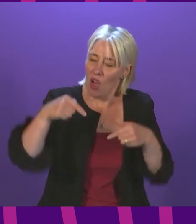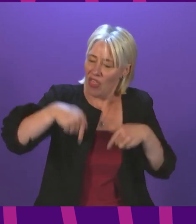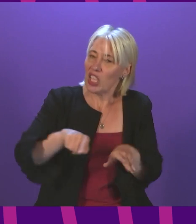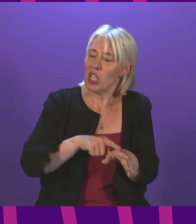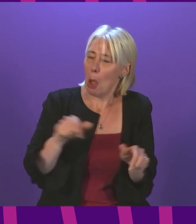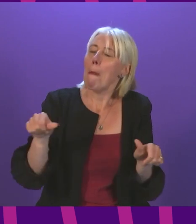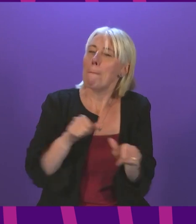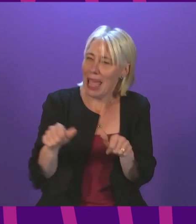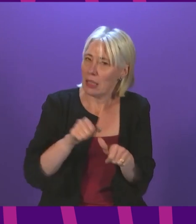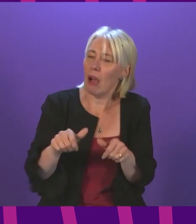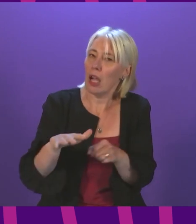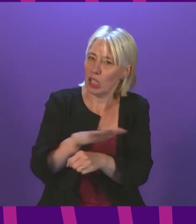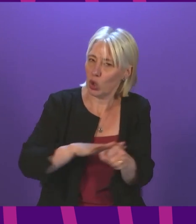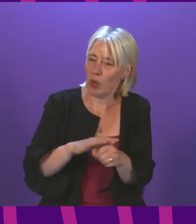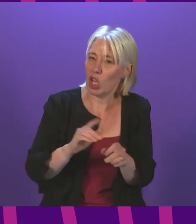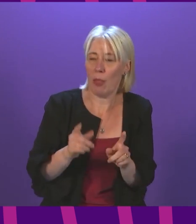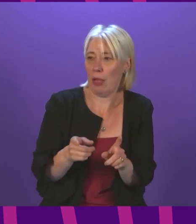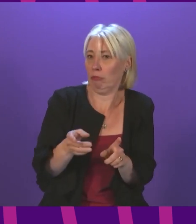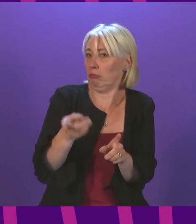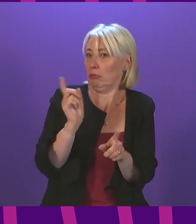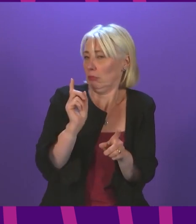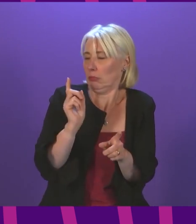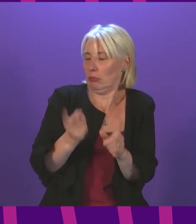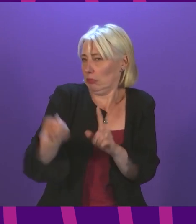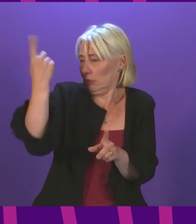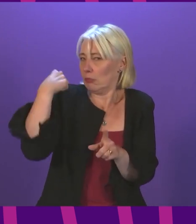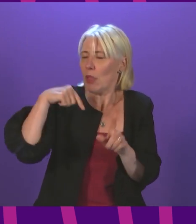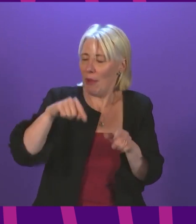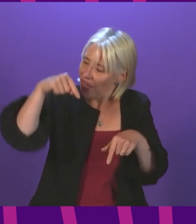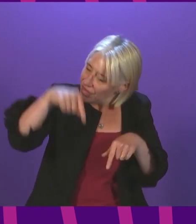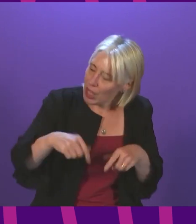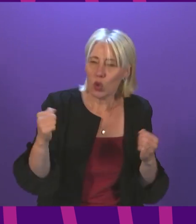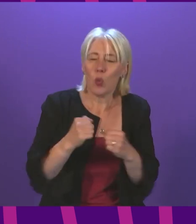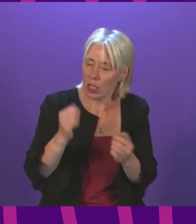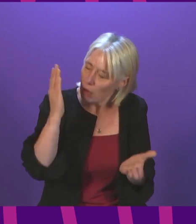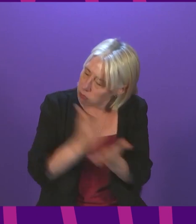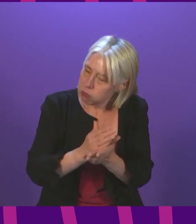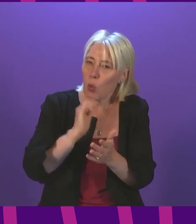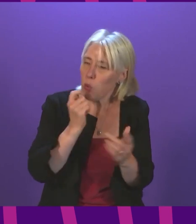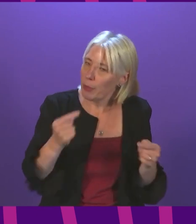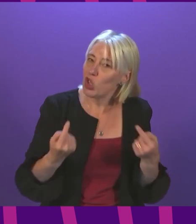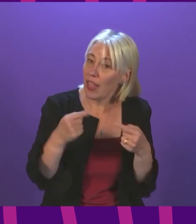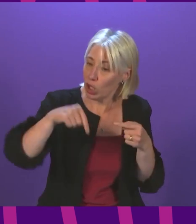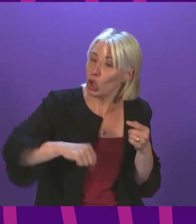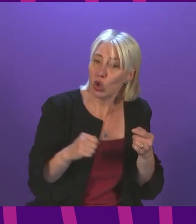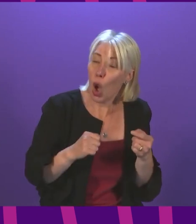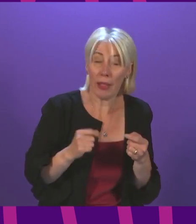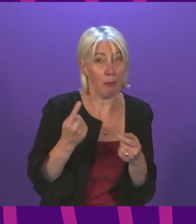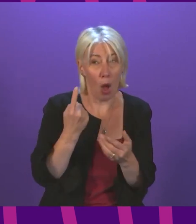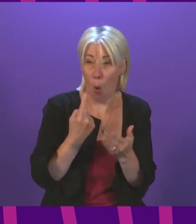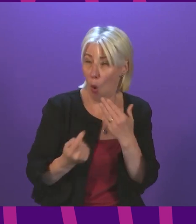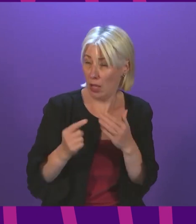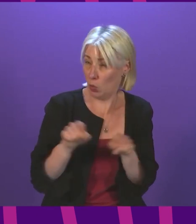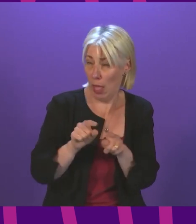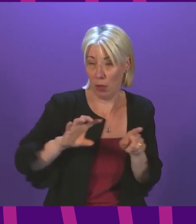than we could have perhaps a few weeks ago ever hoped to be in but this winter will pose challenges not just to Scotland but to countries across the